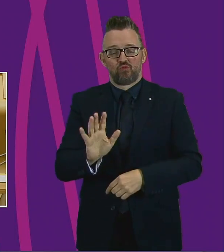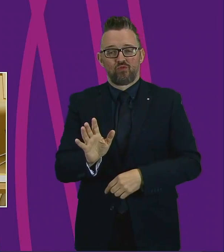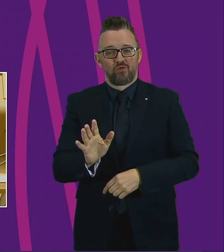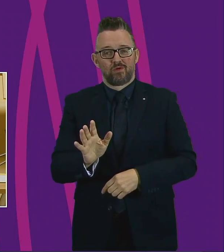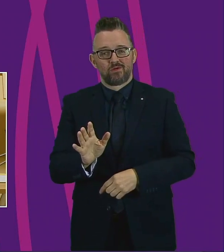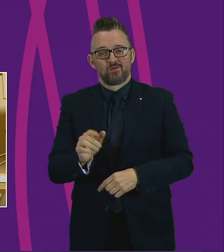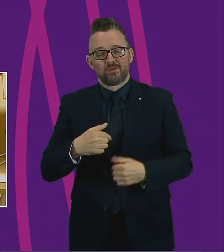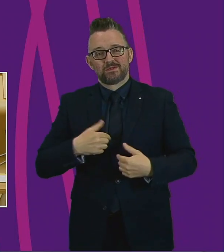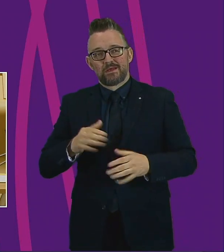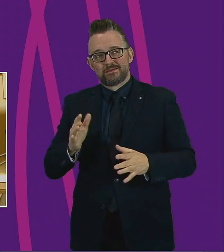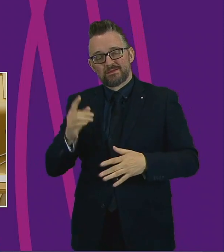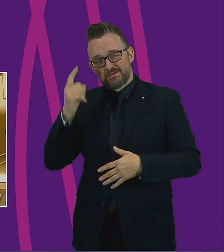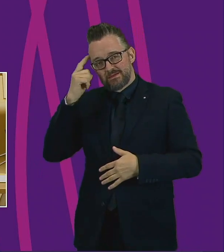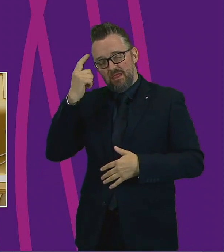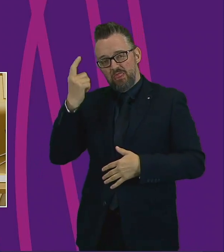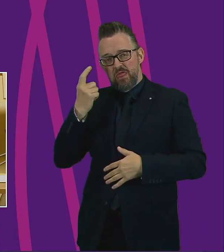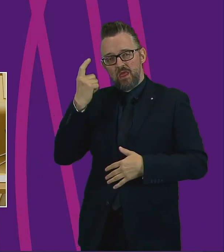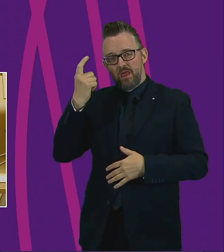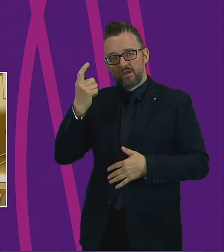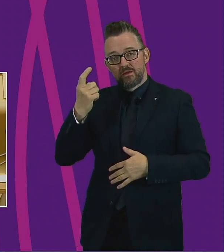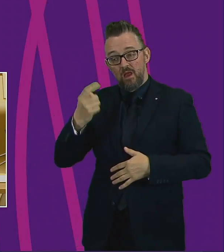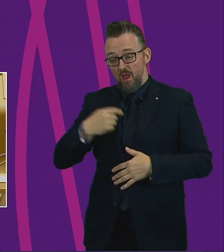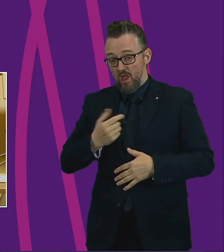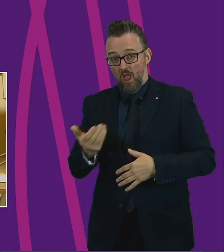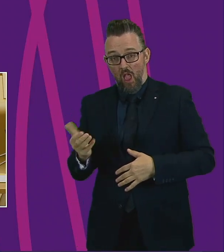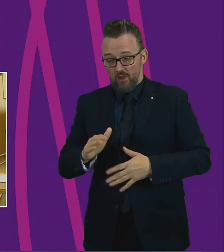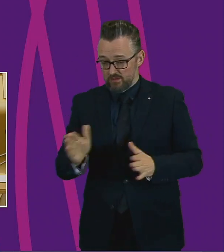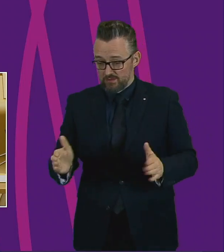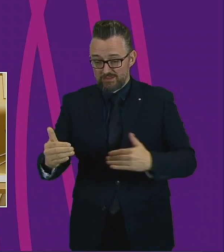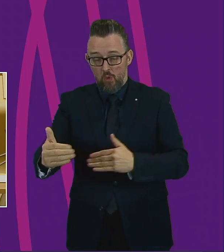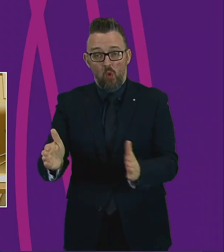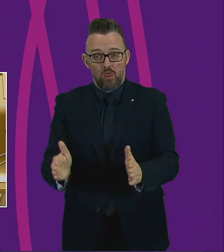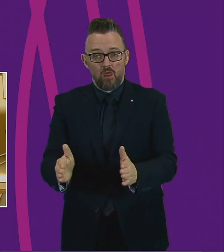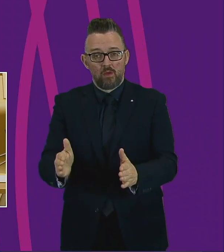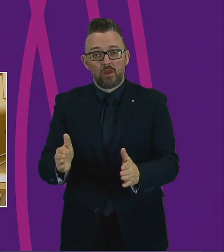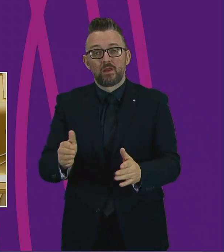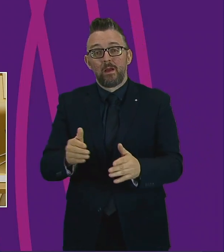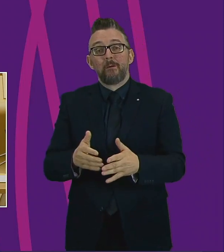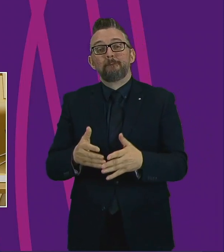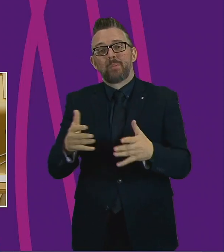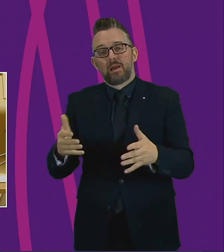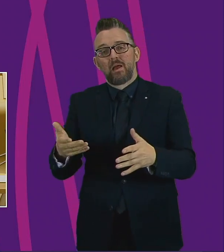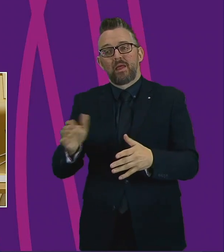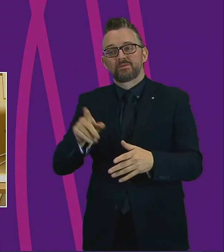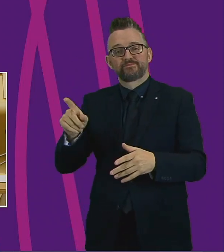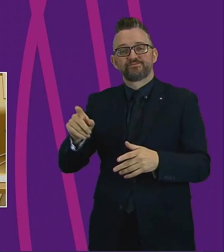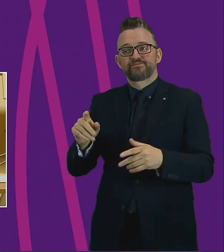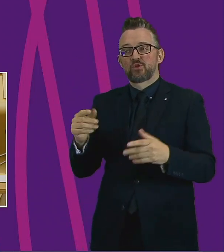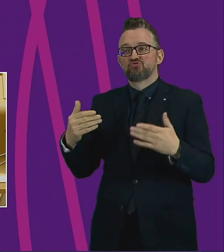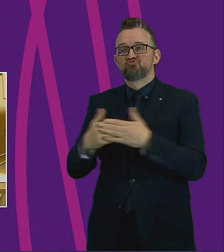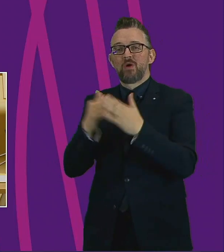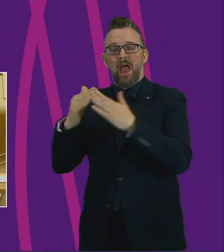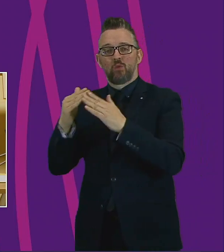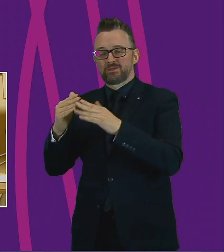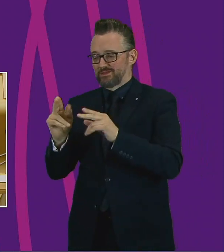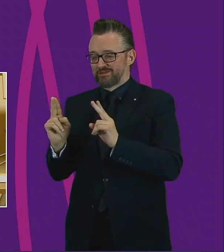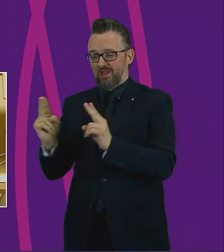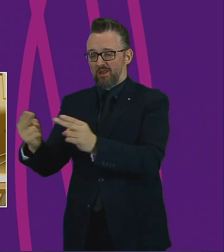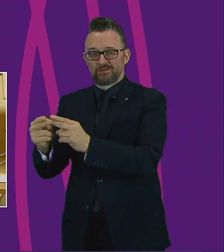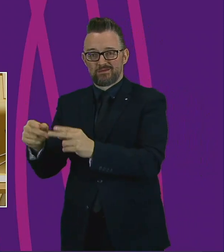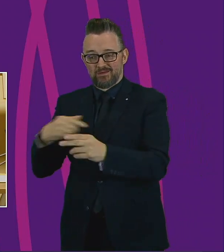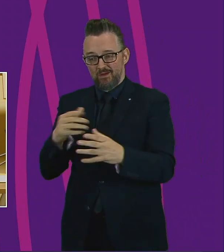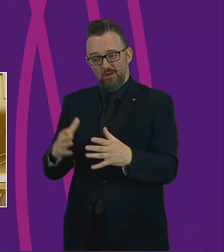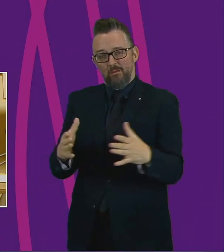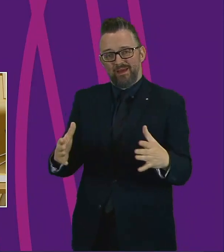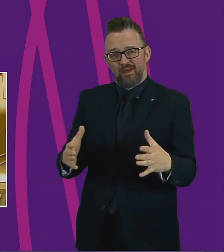think. Our garden may be small but it's bigger than most plots you would get with a new house now. We need to see